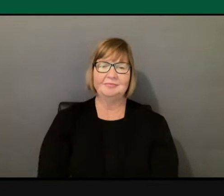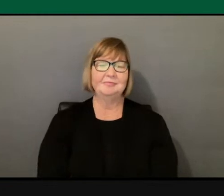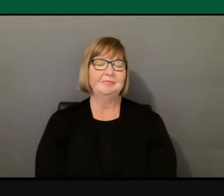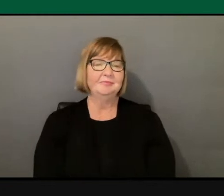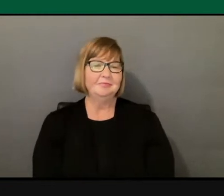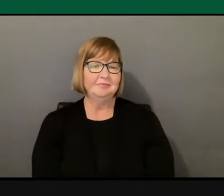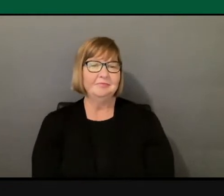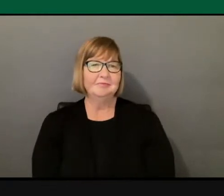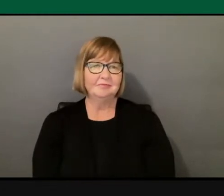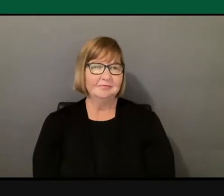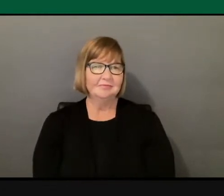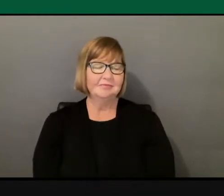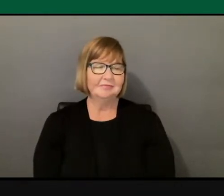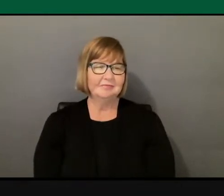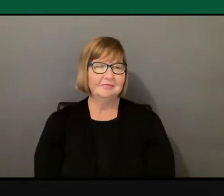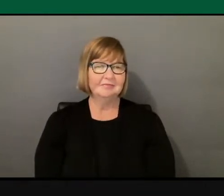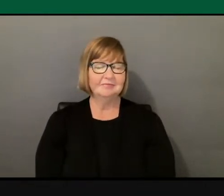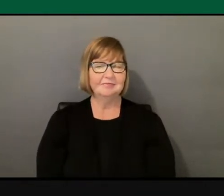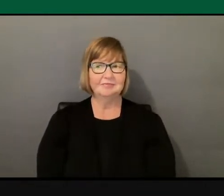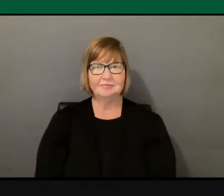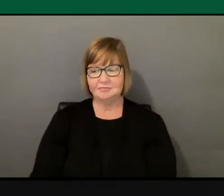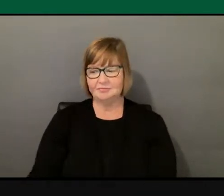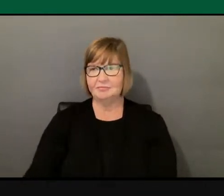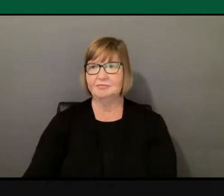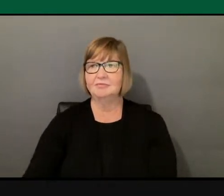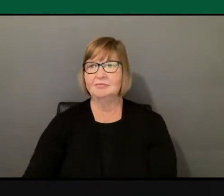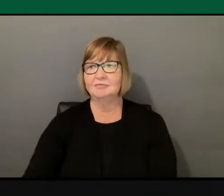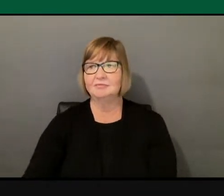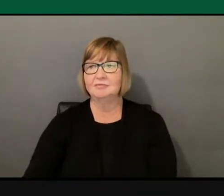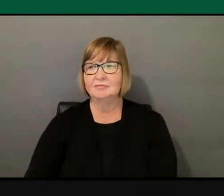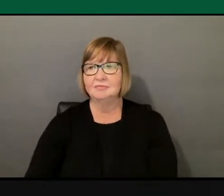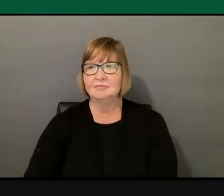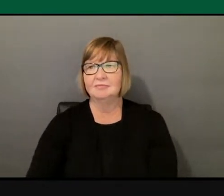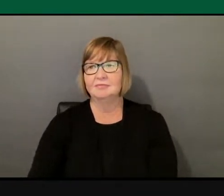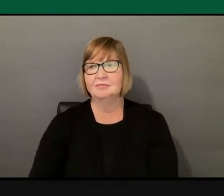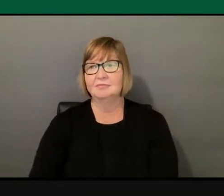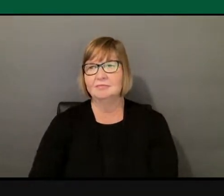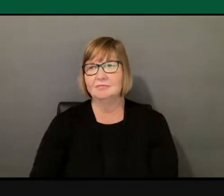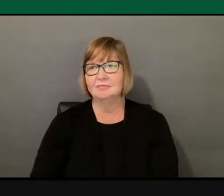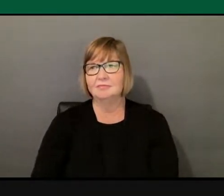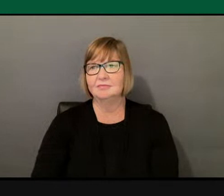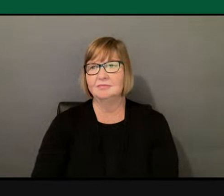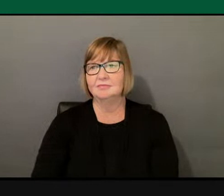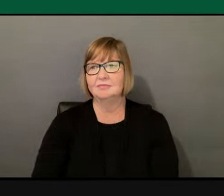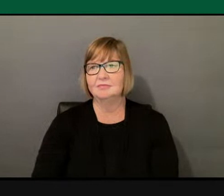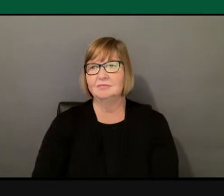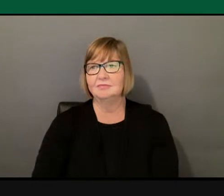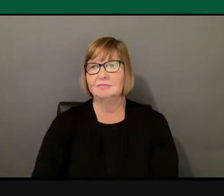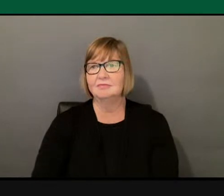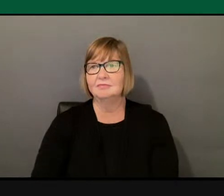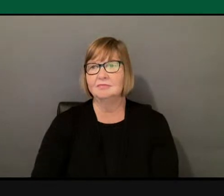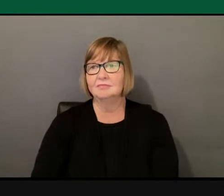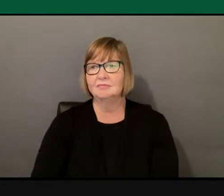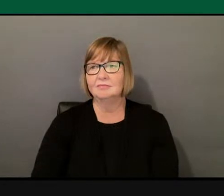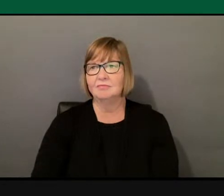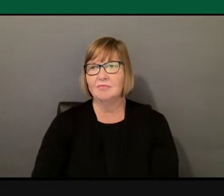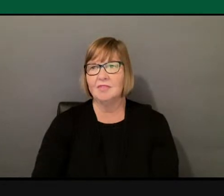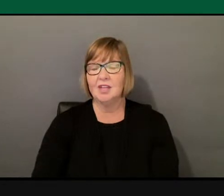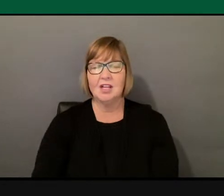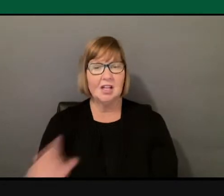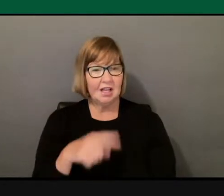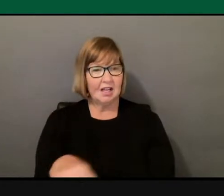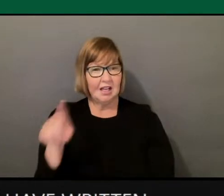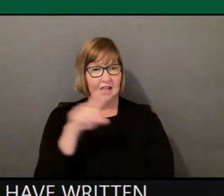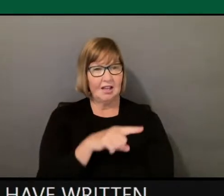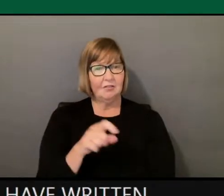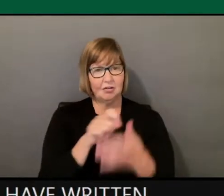At this point, for those that have written down questions on the index card, if you could pass